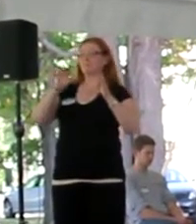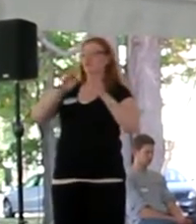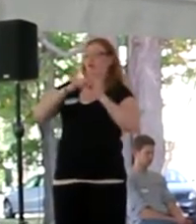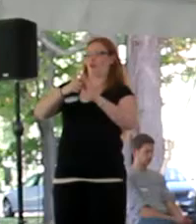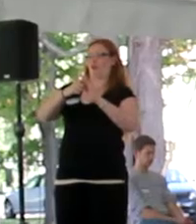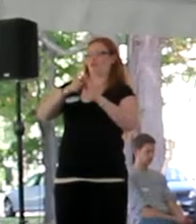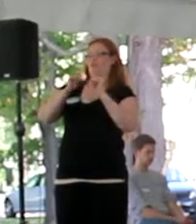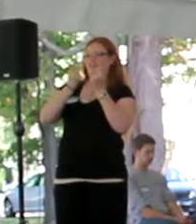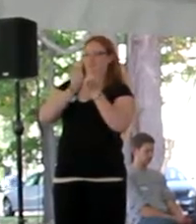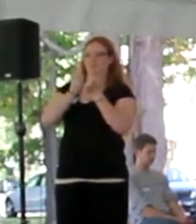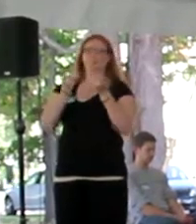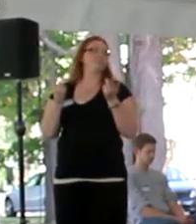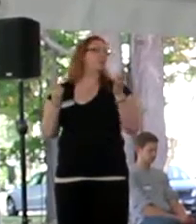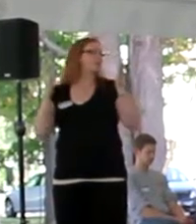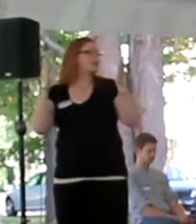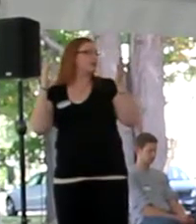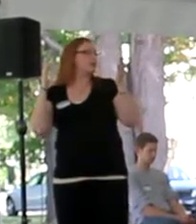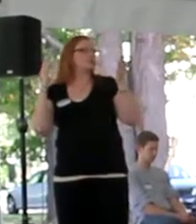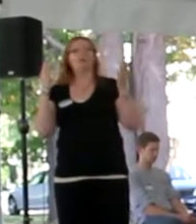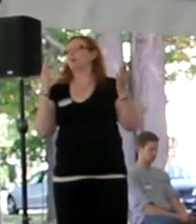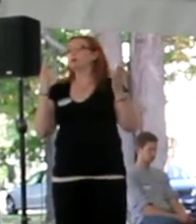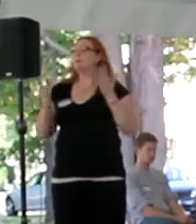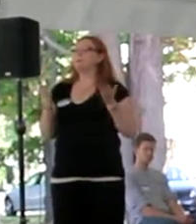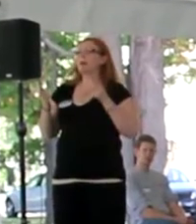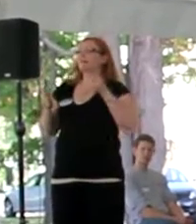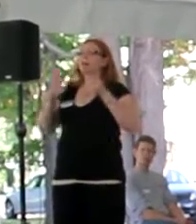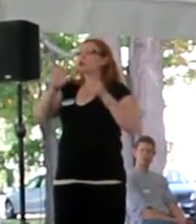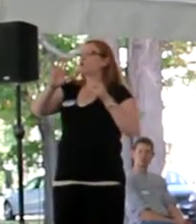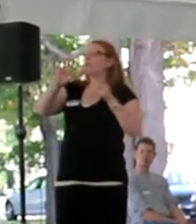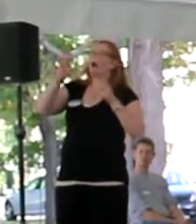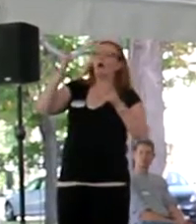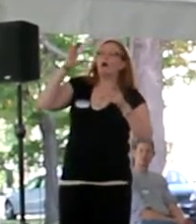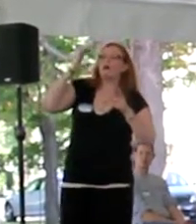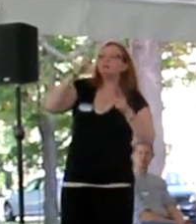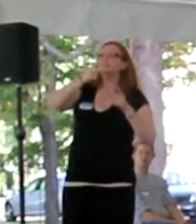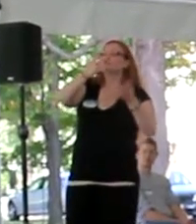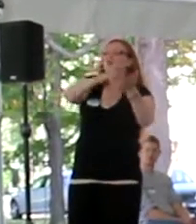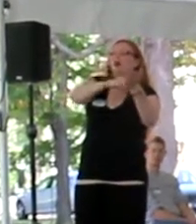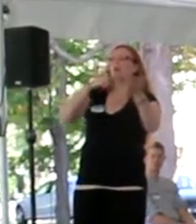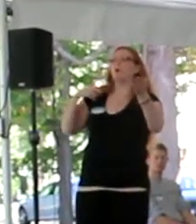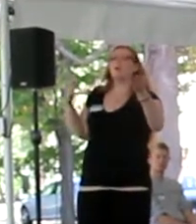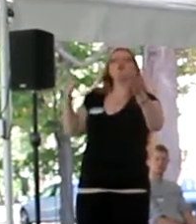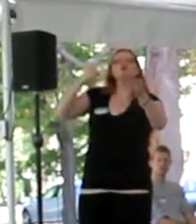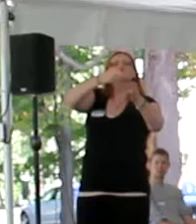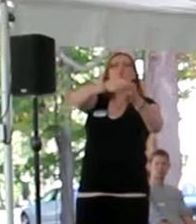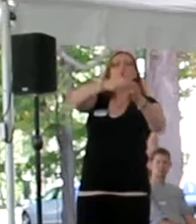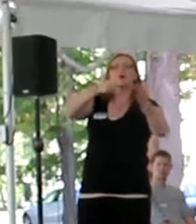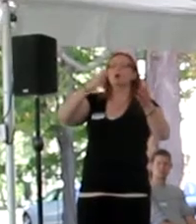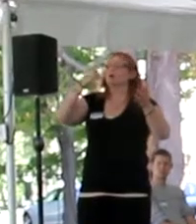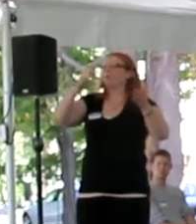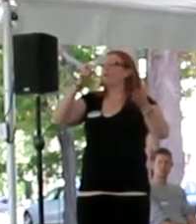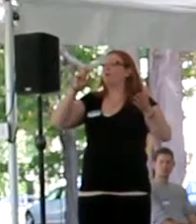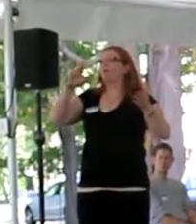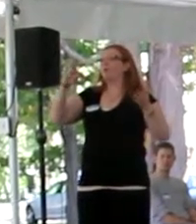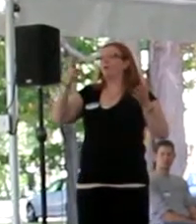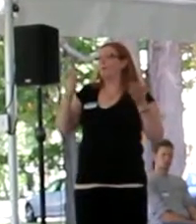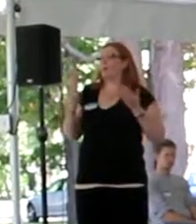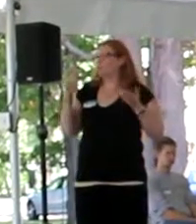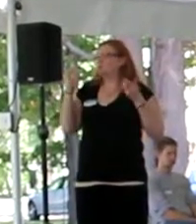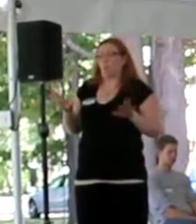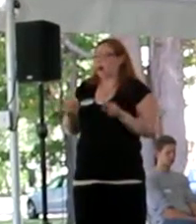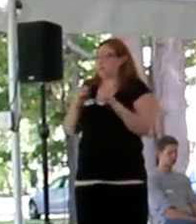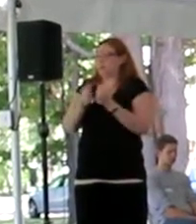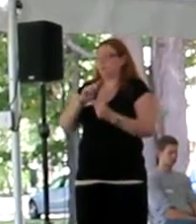starting a team. Maybe your cousin signed up and you want to join their team. Or maybe you don't want a team at all.